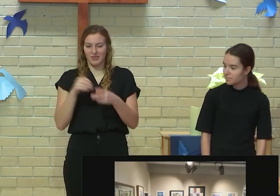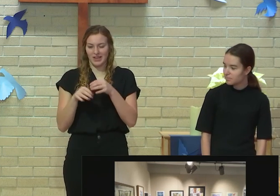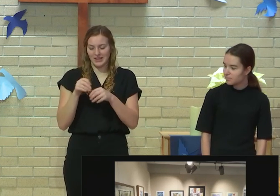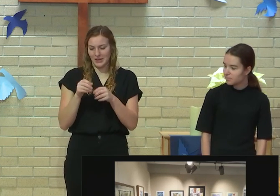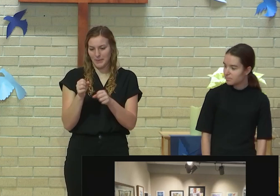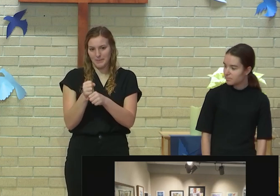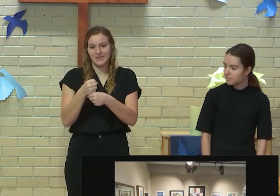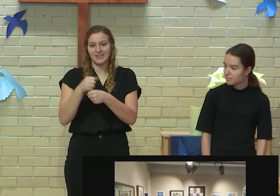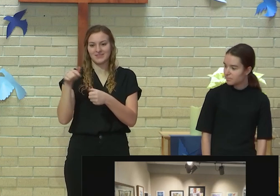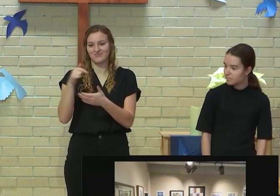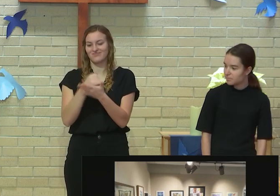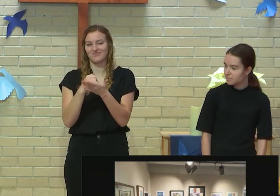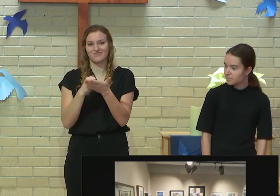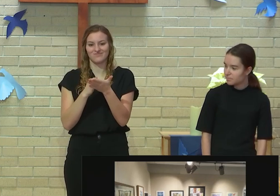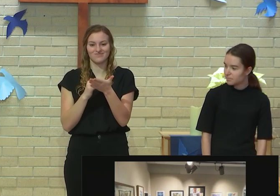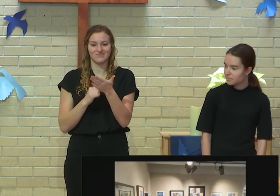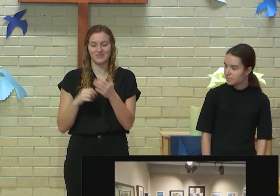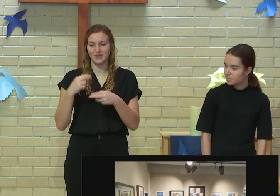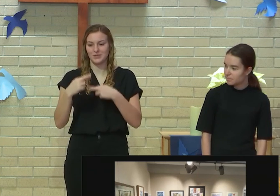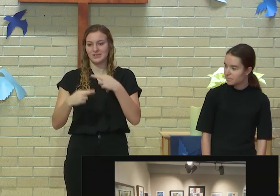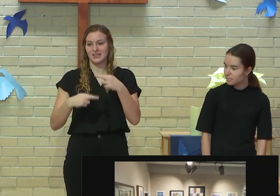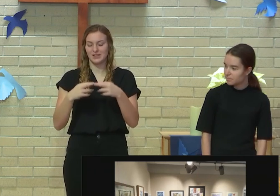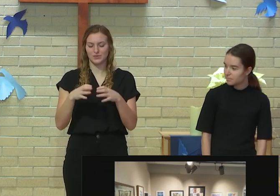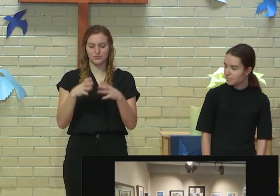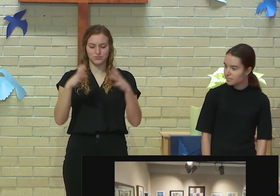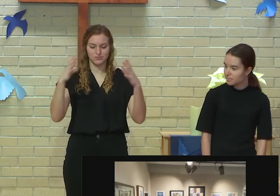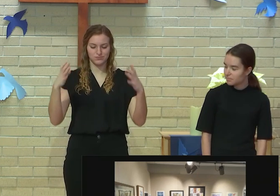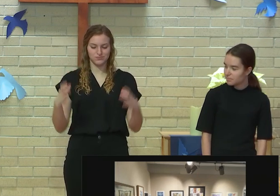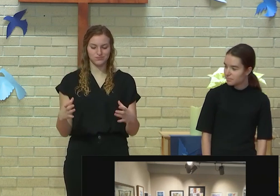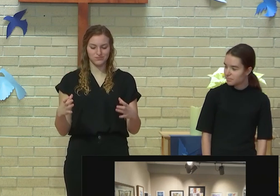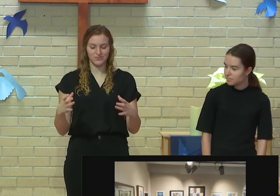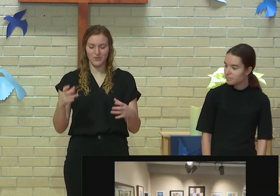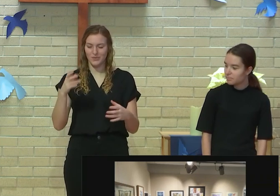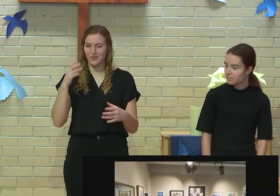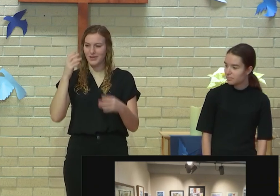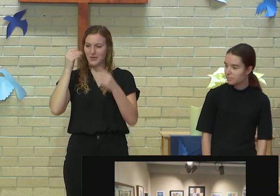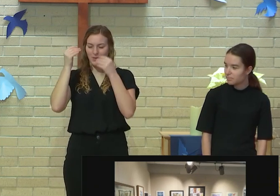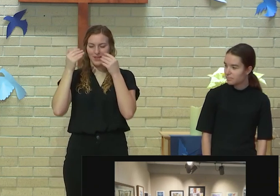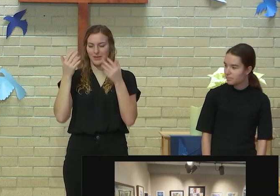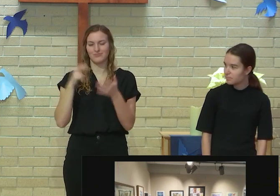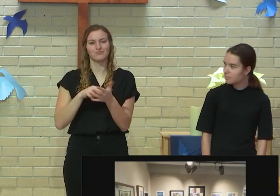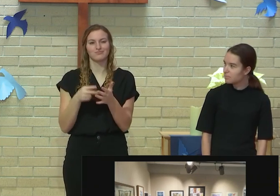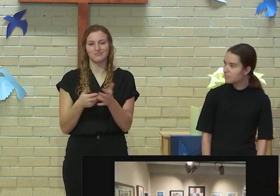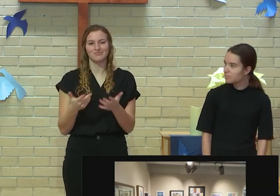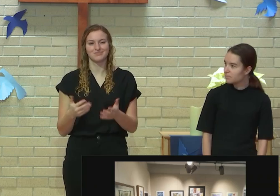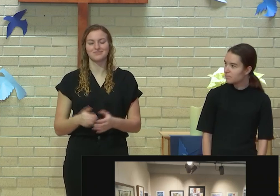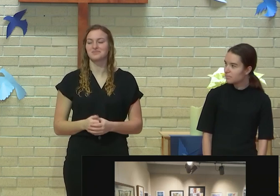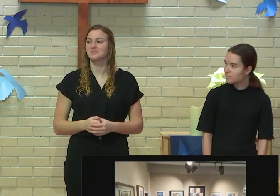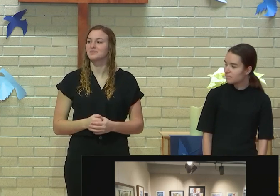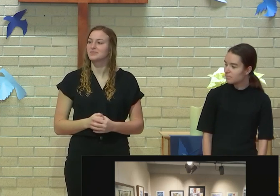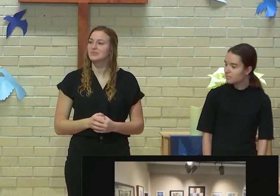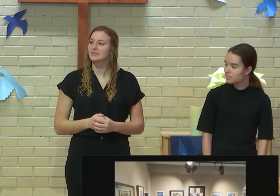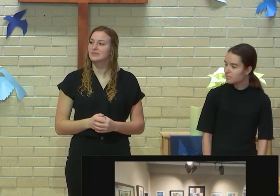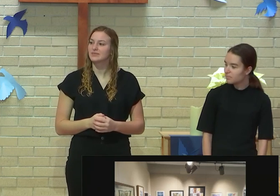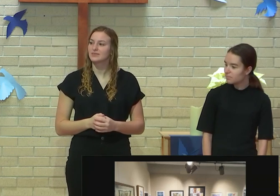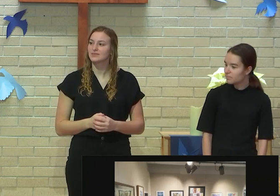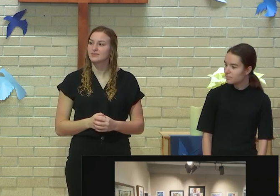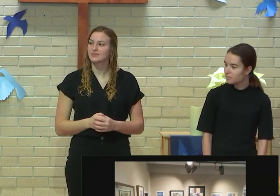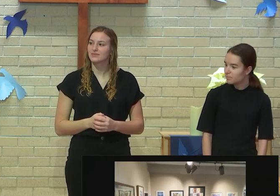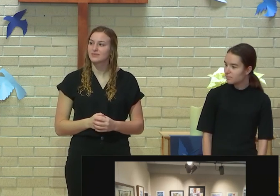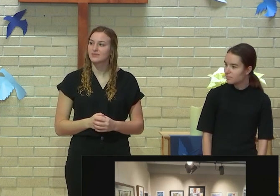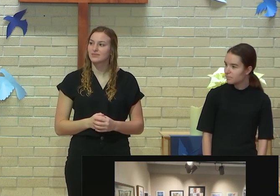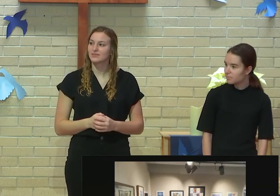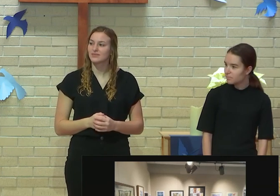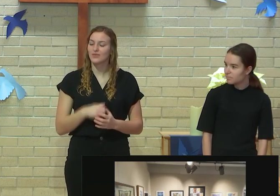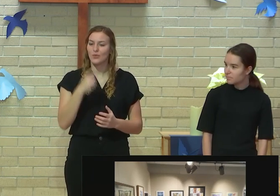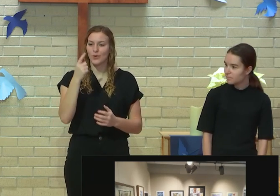Again, it's recycled in that big, sort of large view of what that might mean, not that simple, just a single, simple